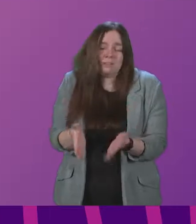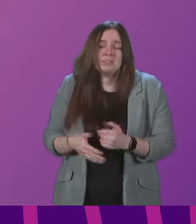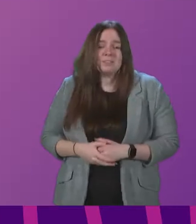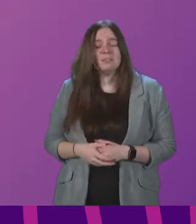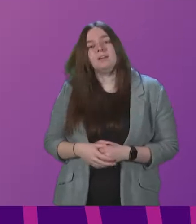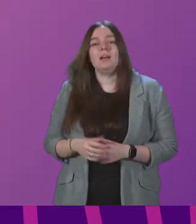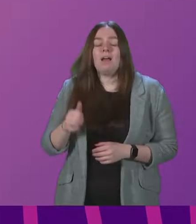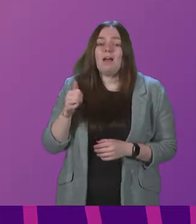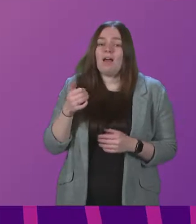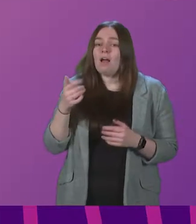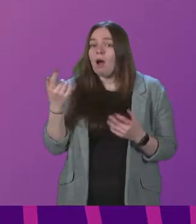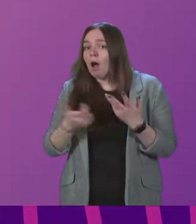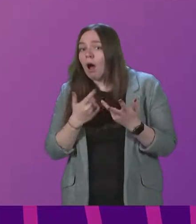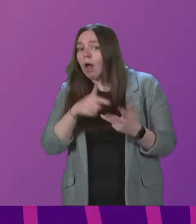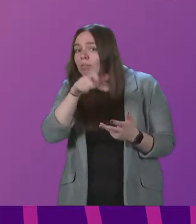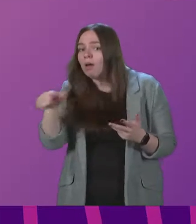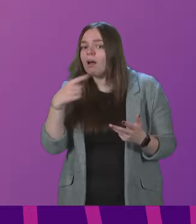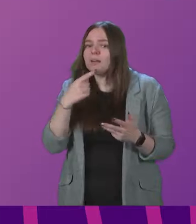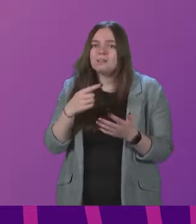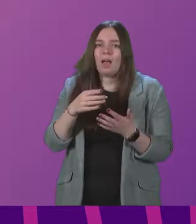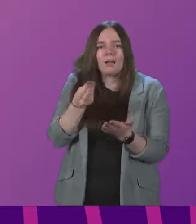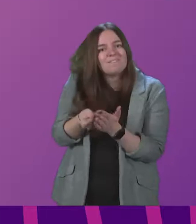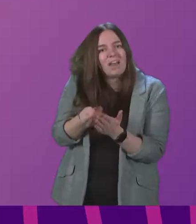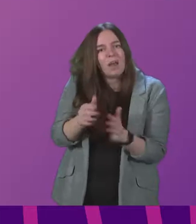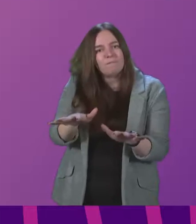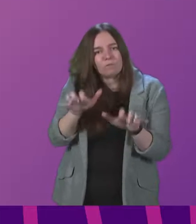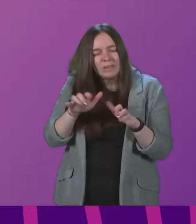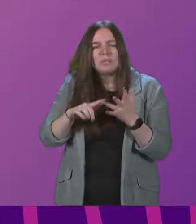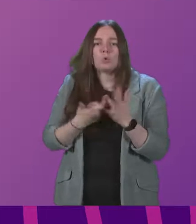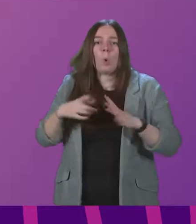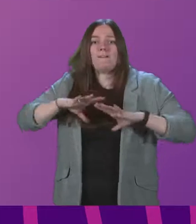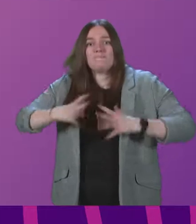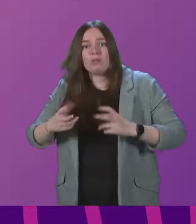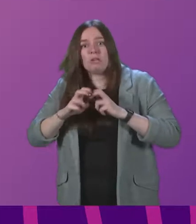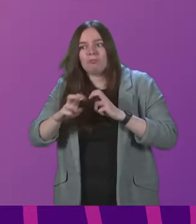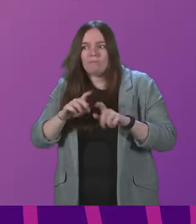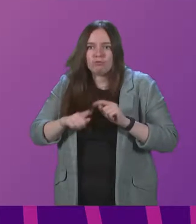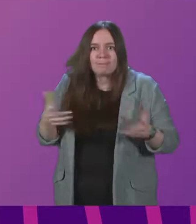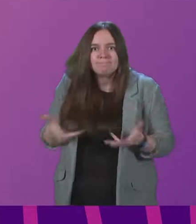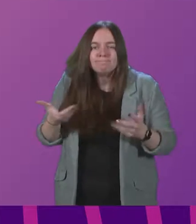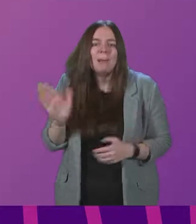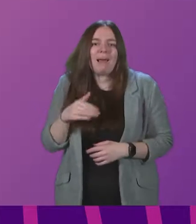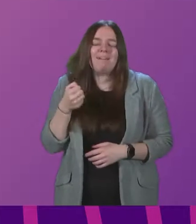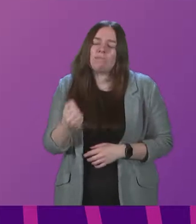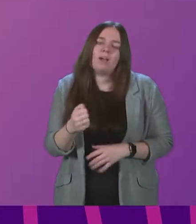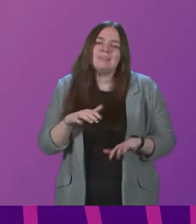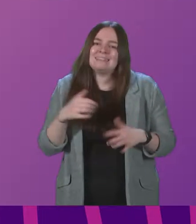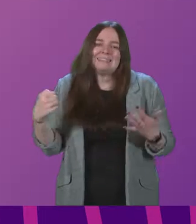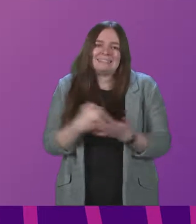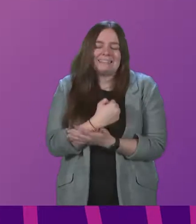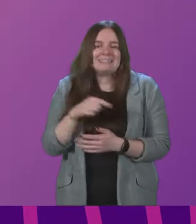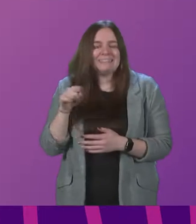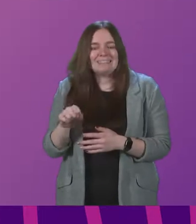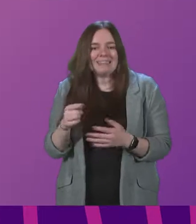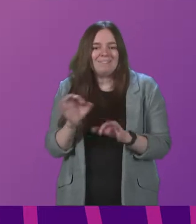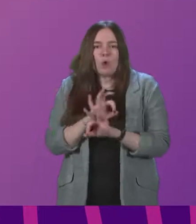calls from others about fare freezes or offering free travel to entice people back to rail. Unfortunately, none of these suggestions come